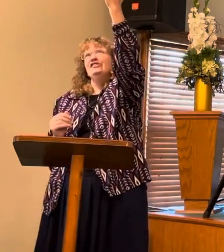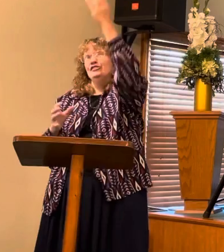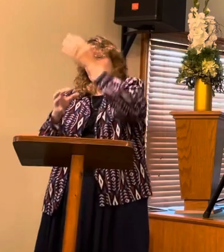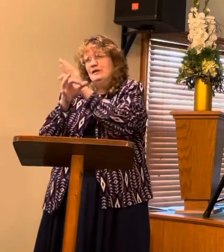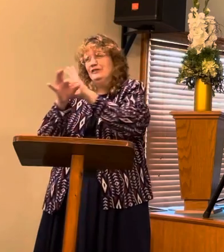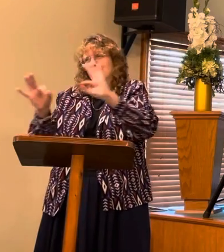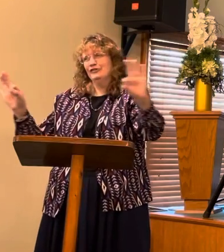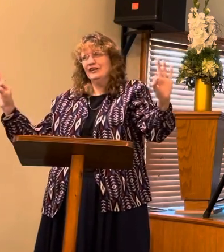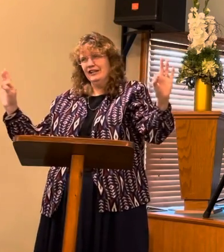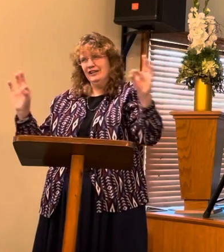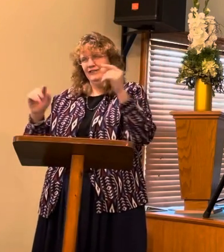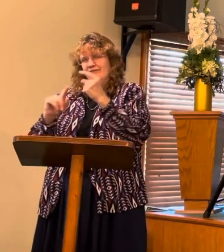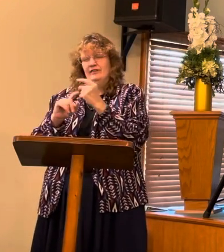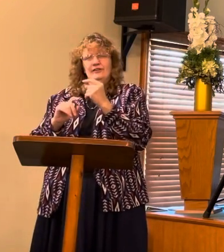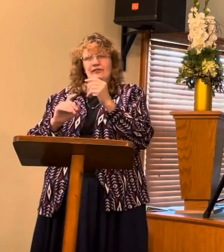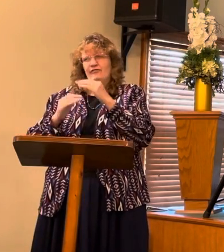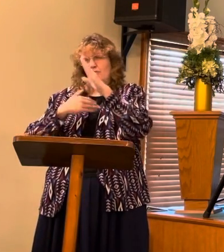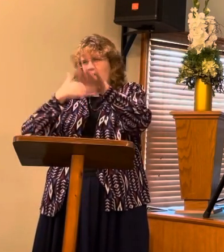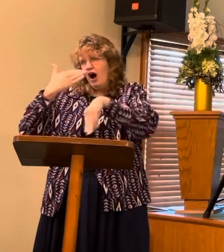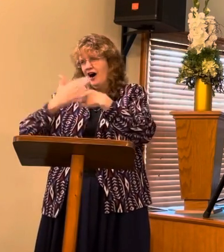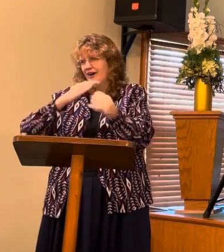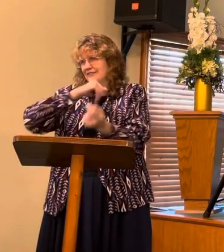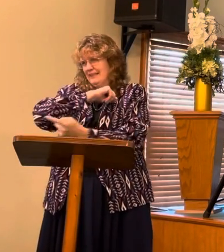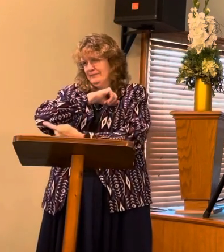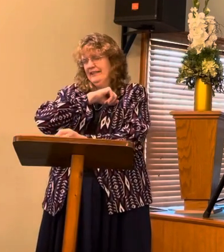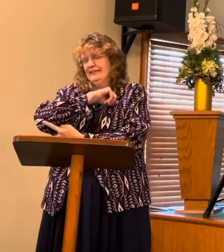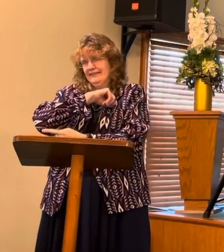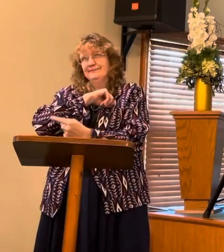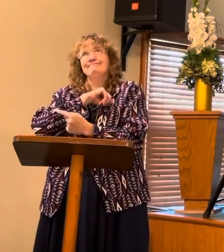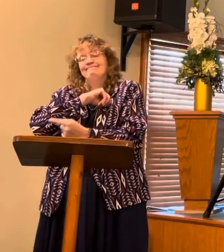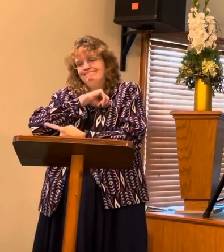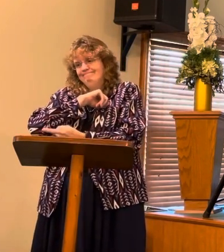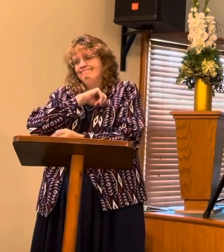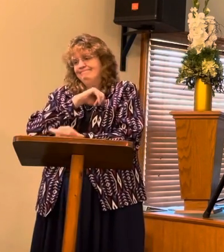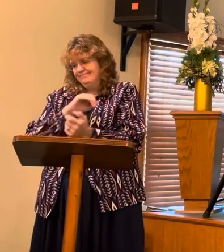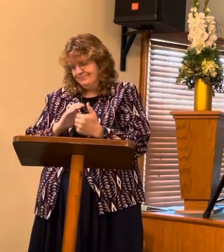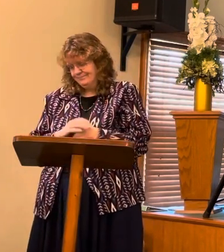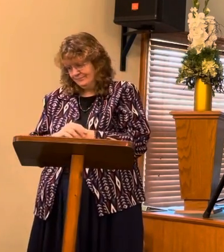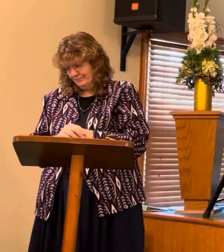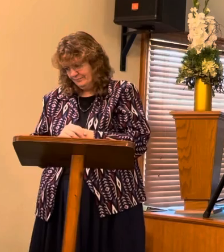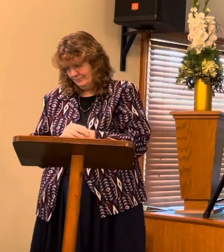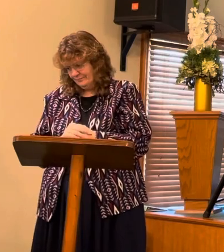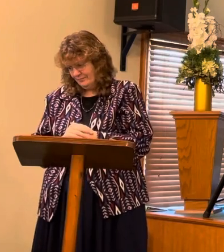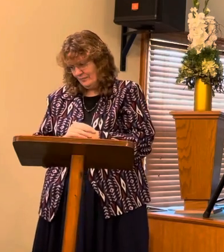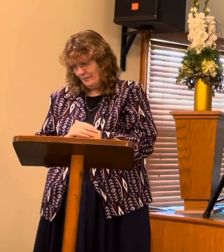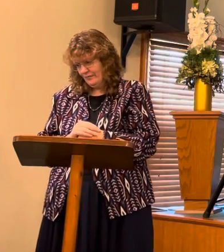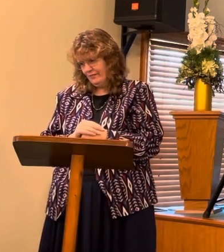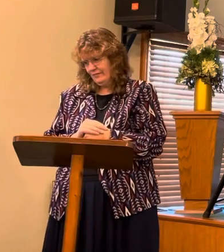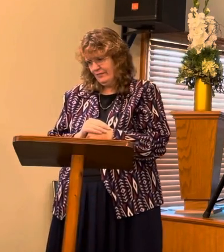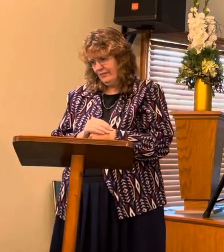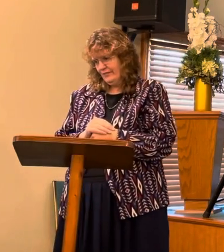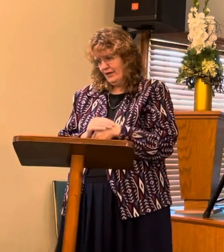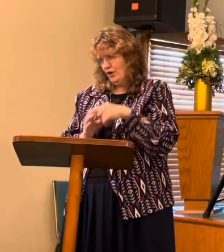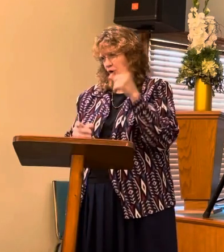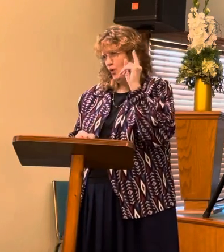tentations, where the roses